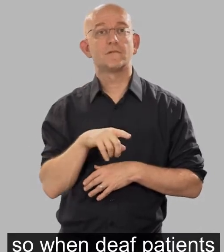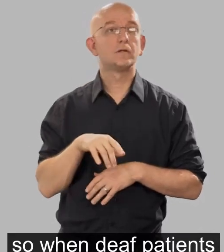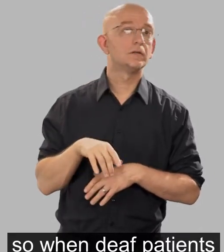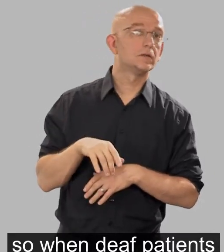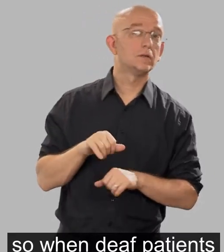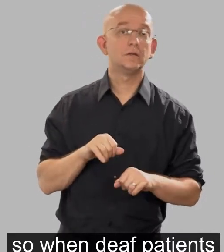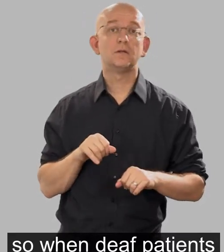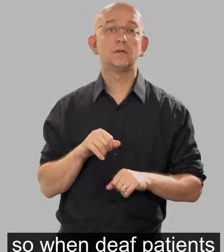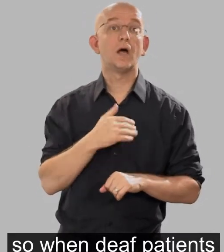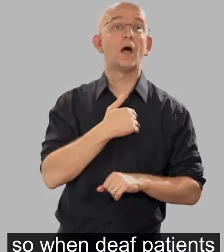they can see.